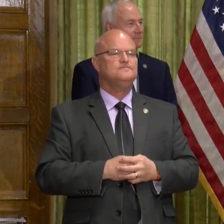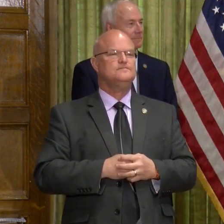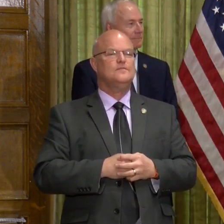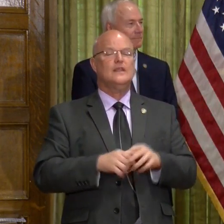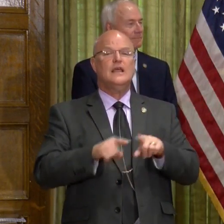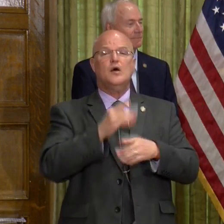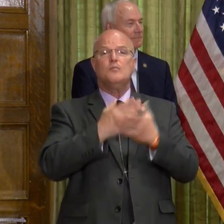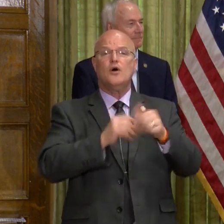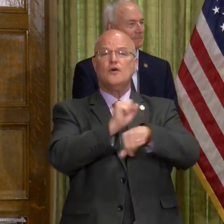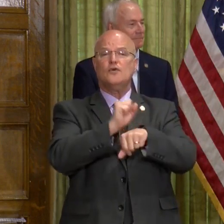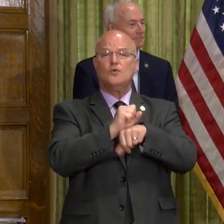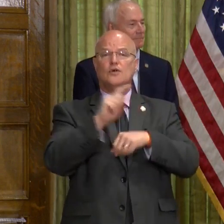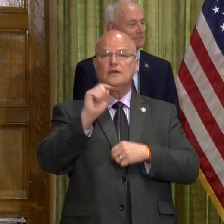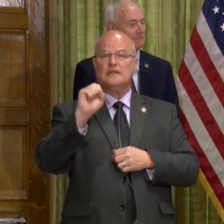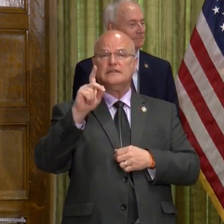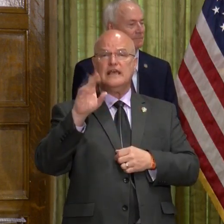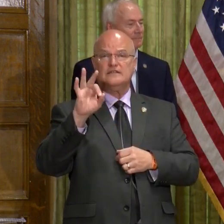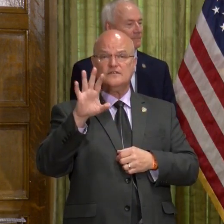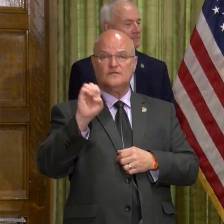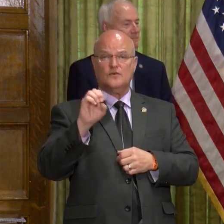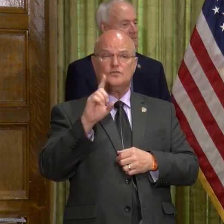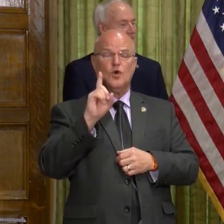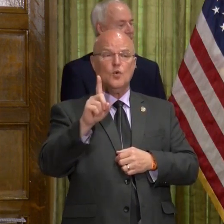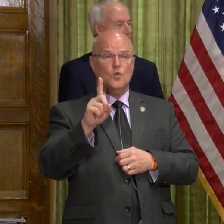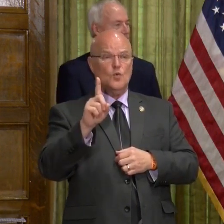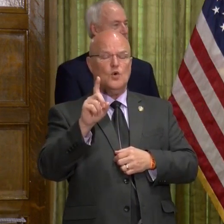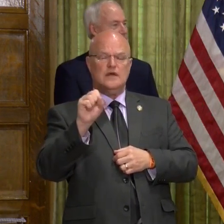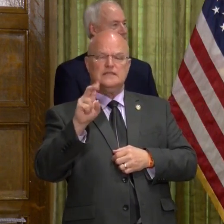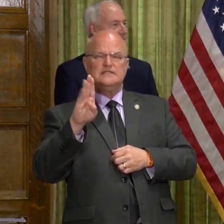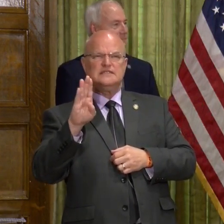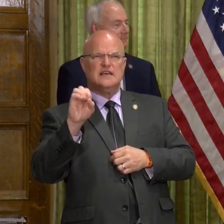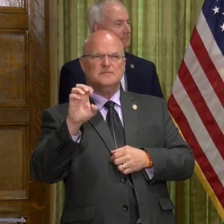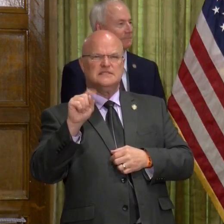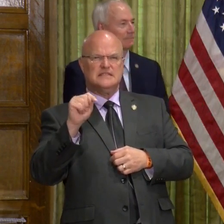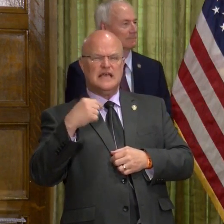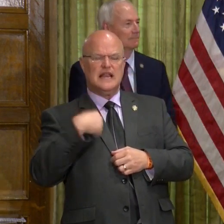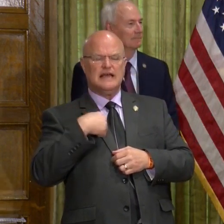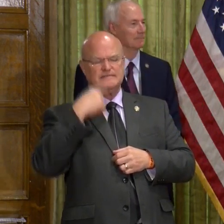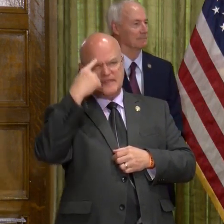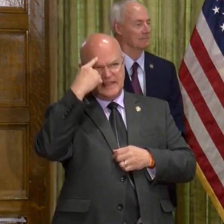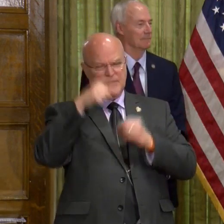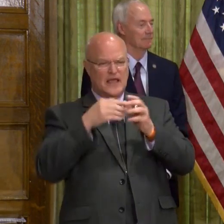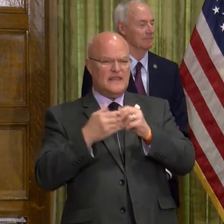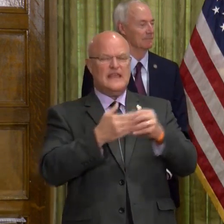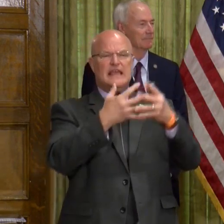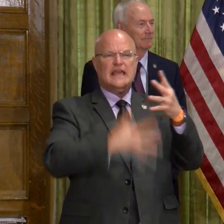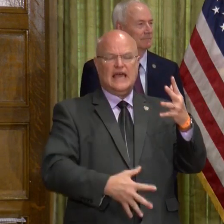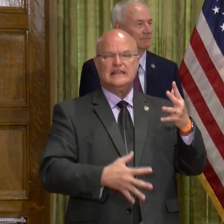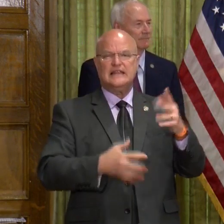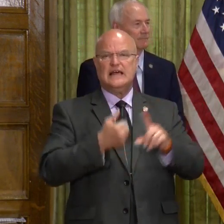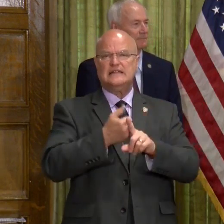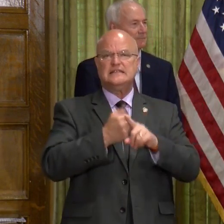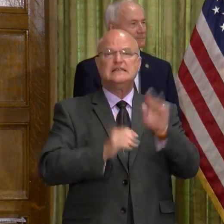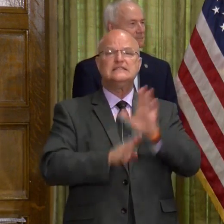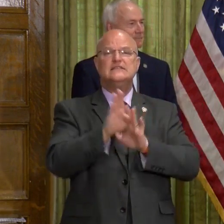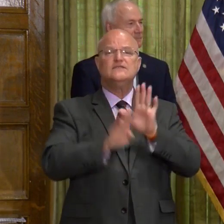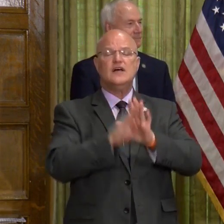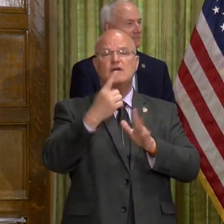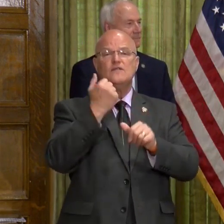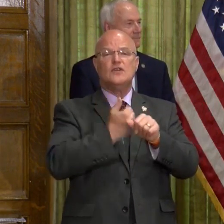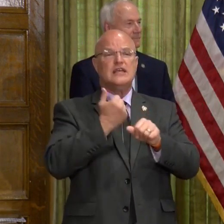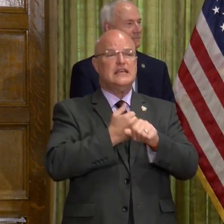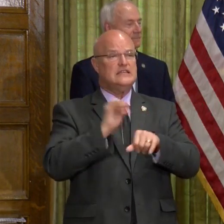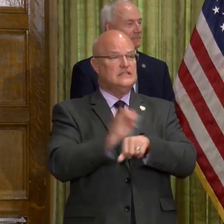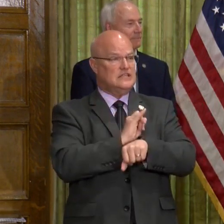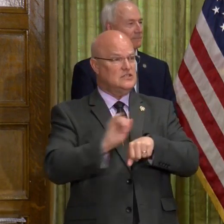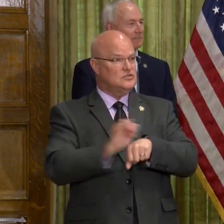As part of the work of the task force, know, one subset I think of is kind of the guidelines being developed for each